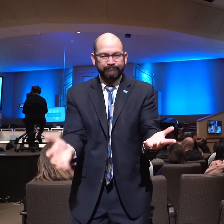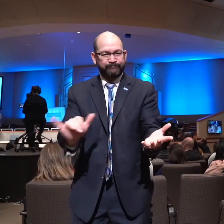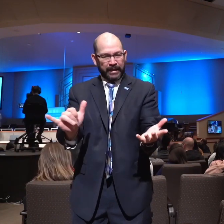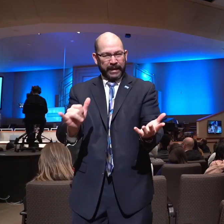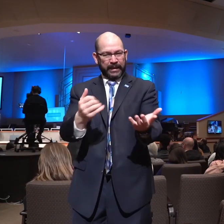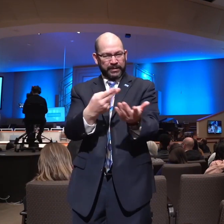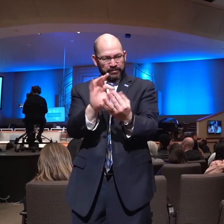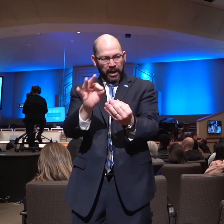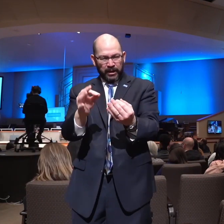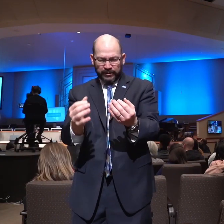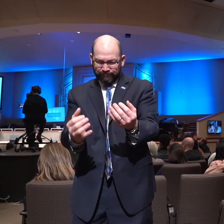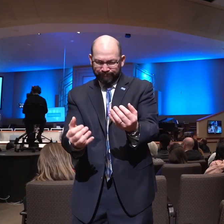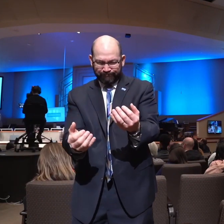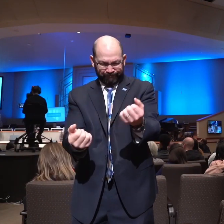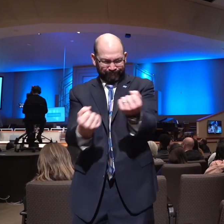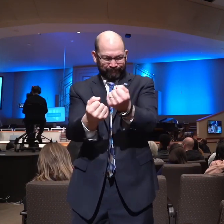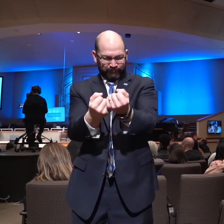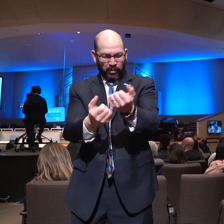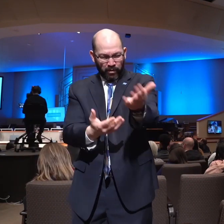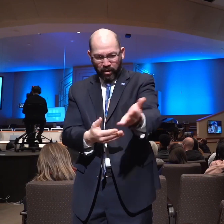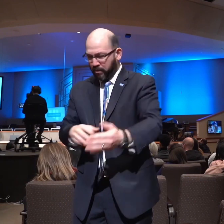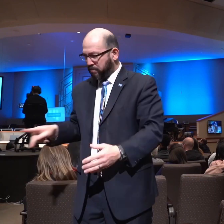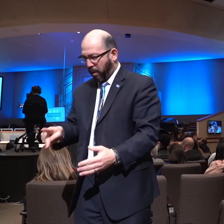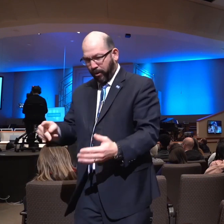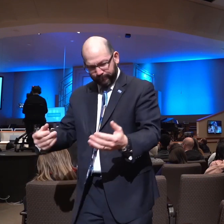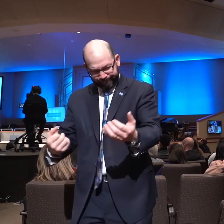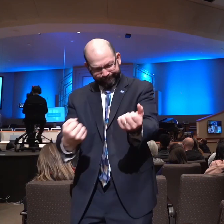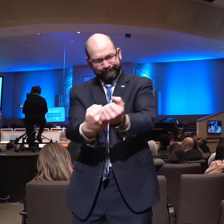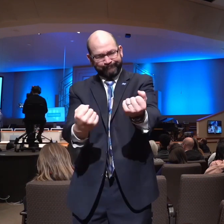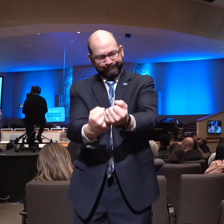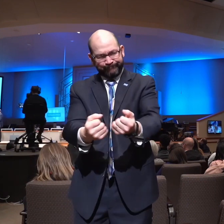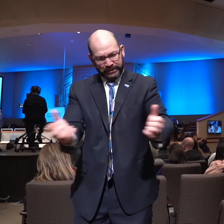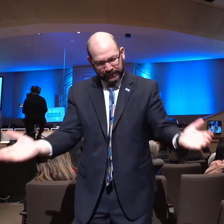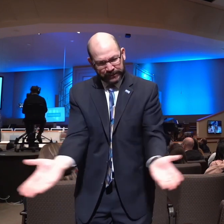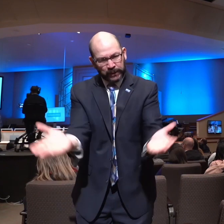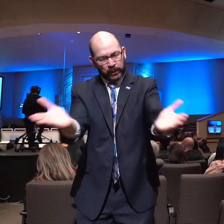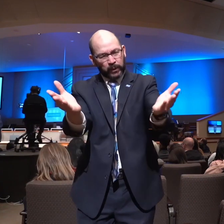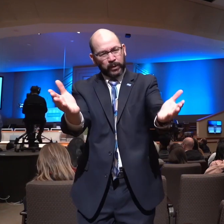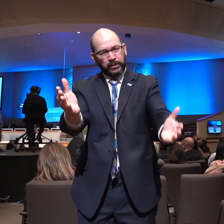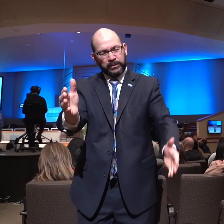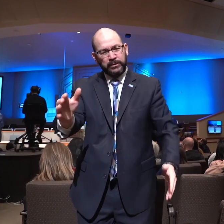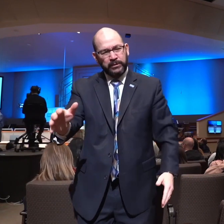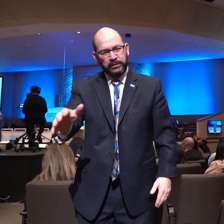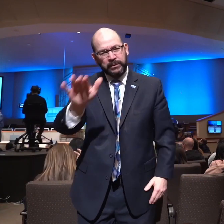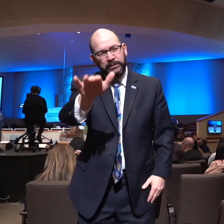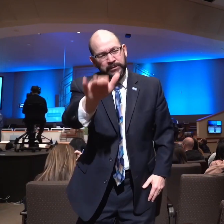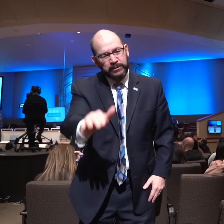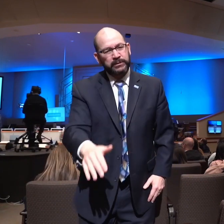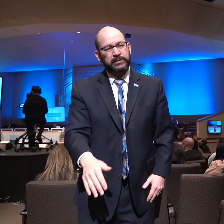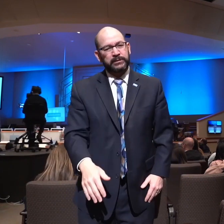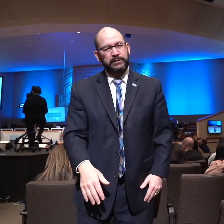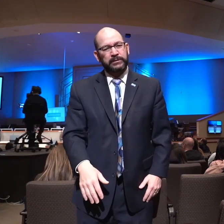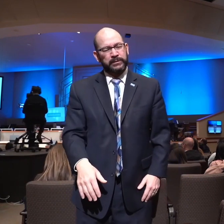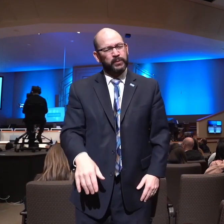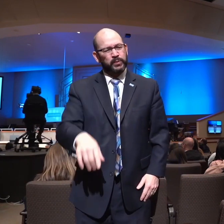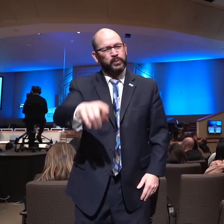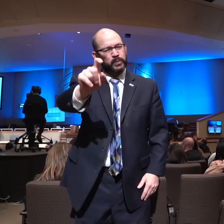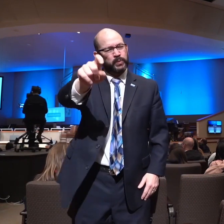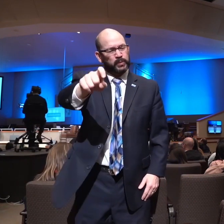coming alongside of us. Paul is coming alongside of this young man, and he's exhorting him with respect to something that he needs. And